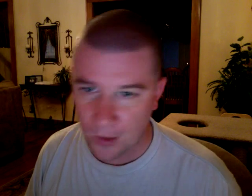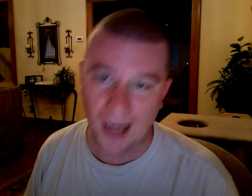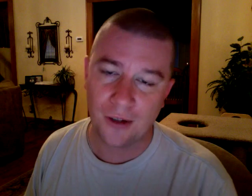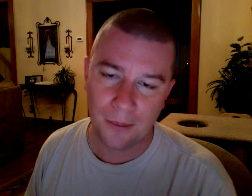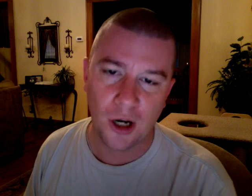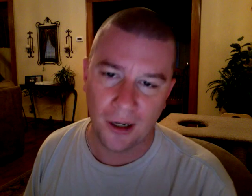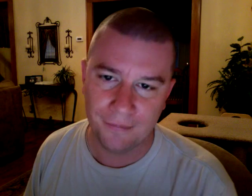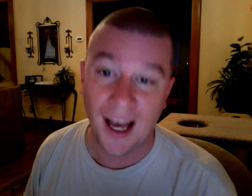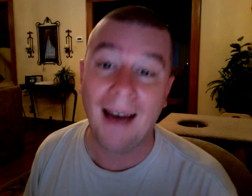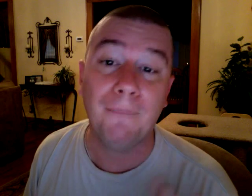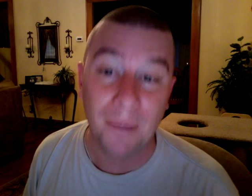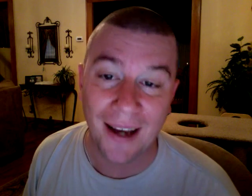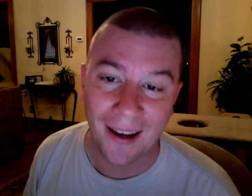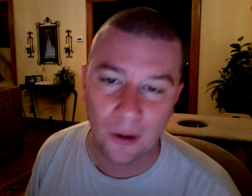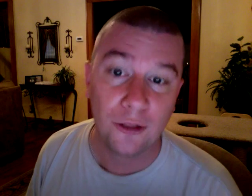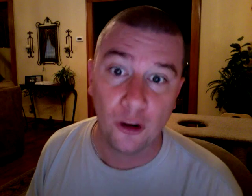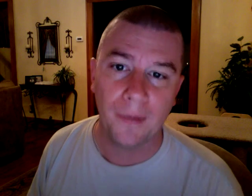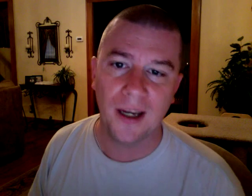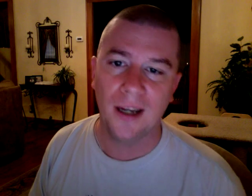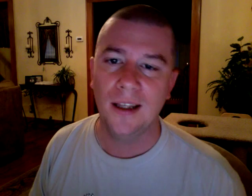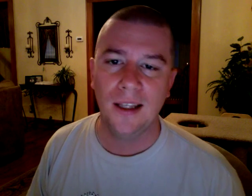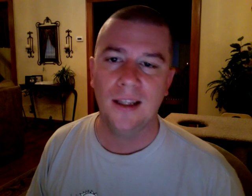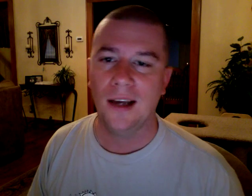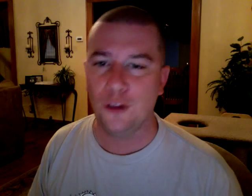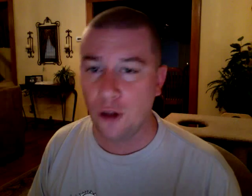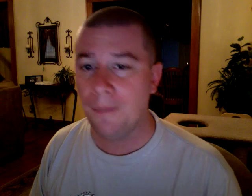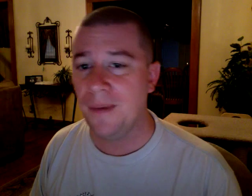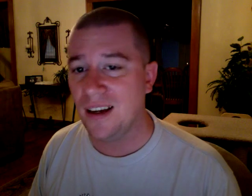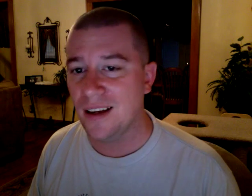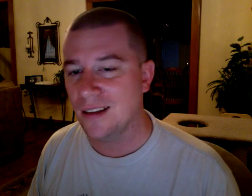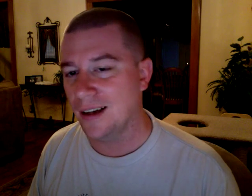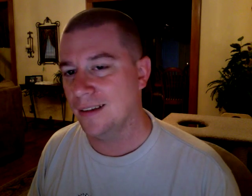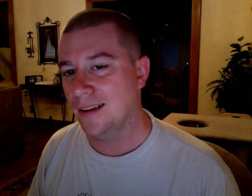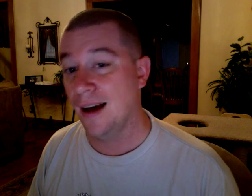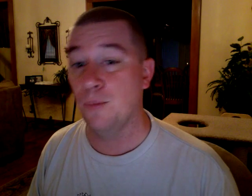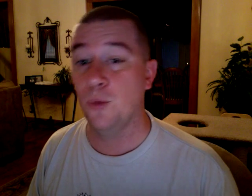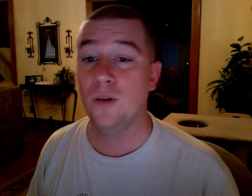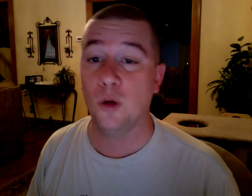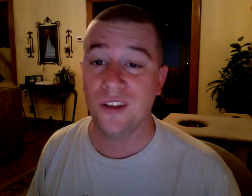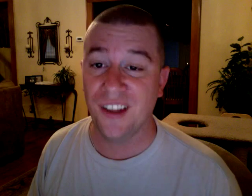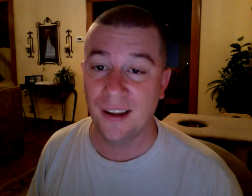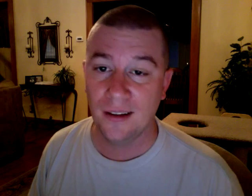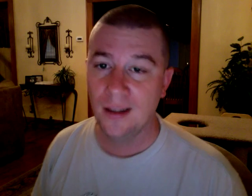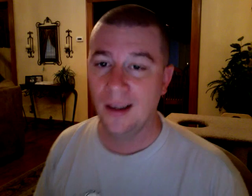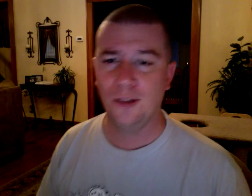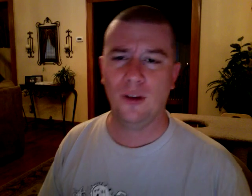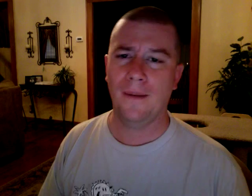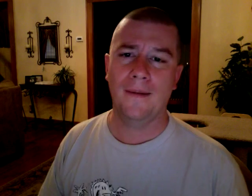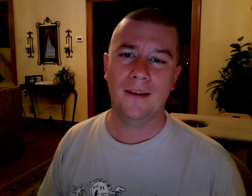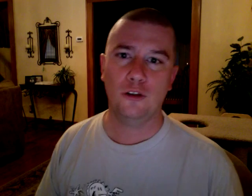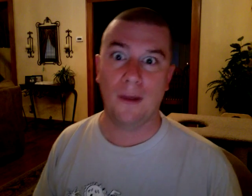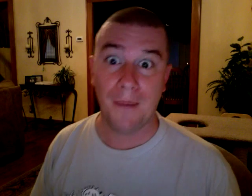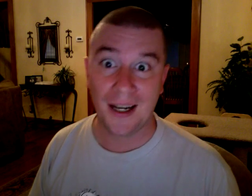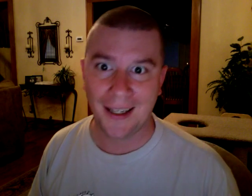I'm sorry, a pija, no a toda pija. A toda pija is like, pura velocidad. toda, toda máquina.